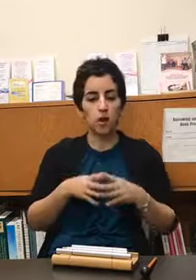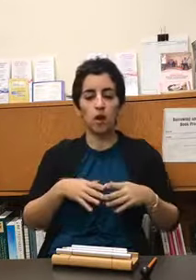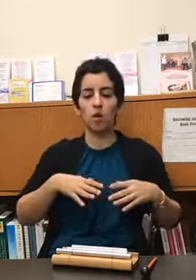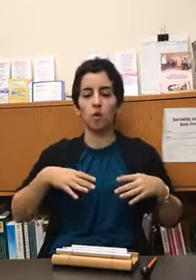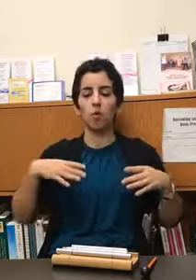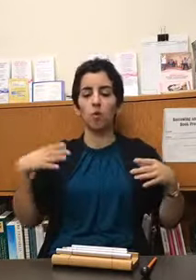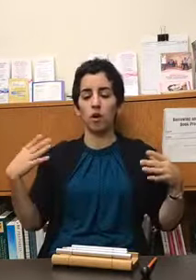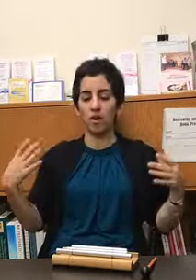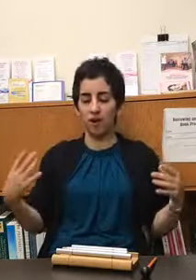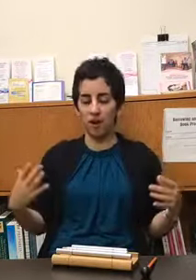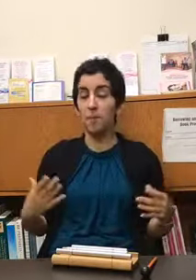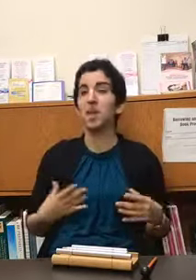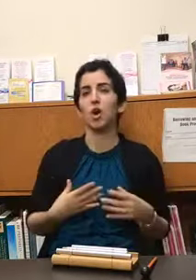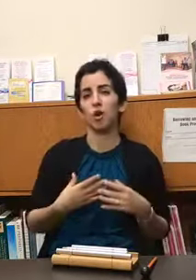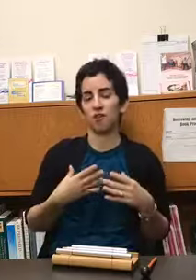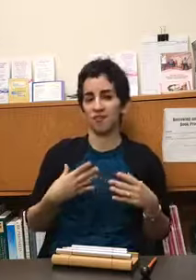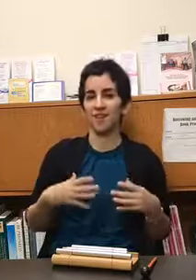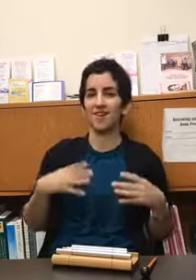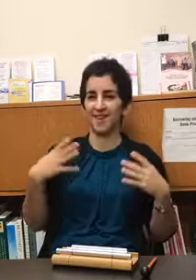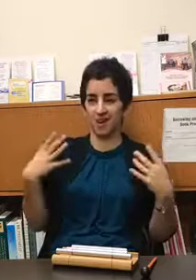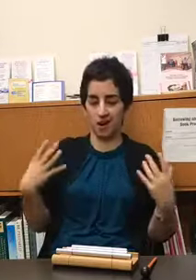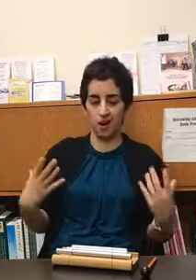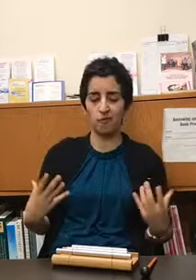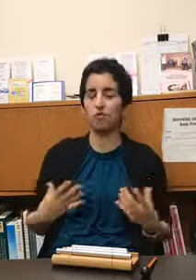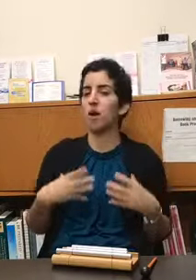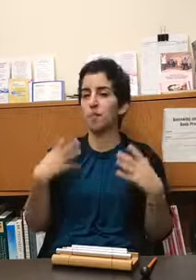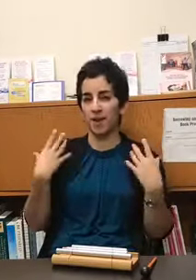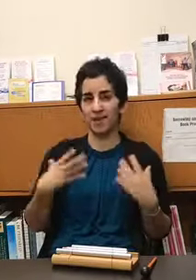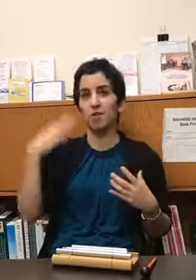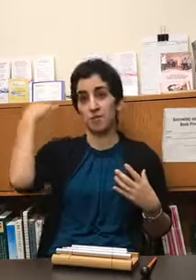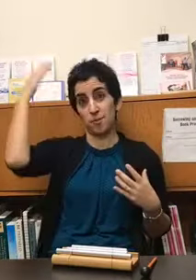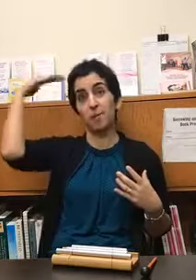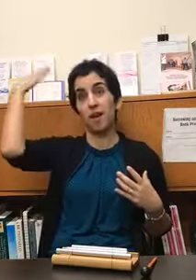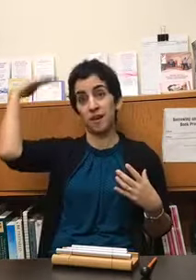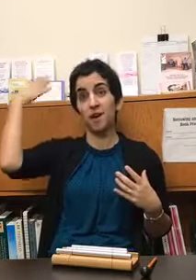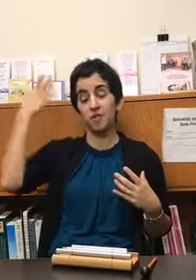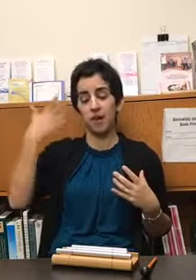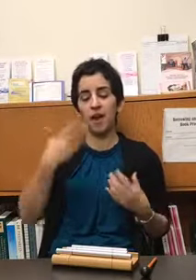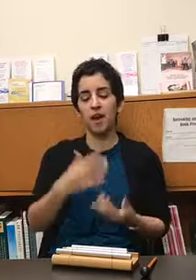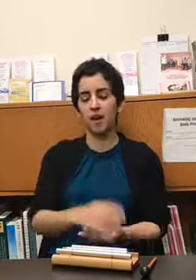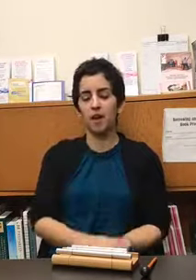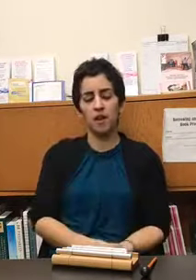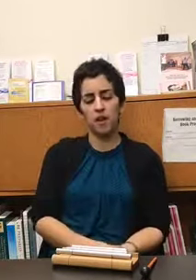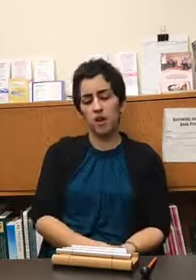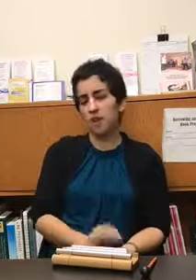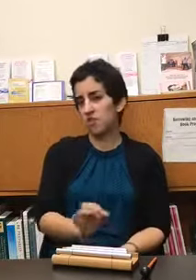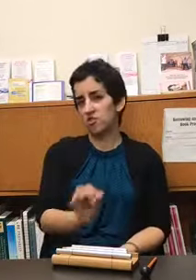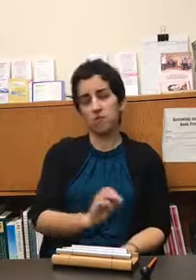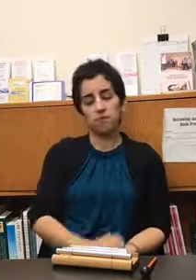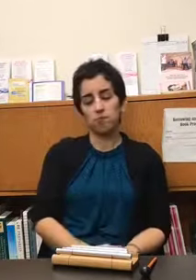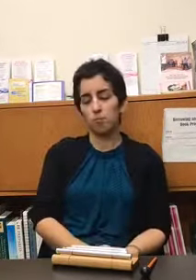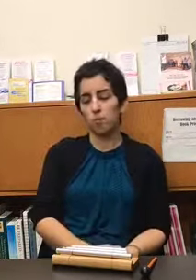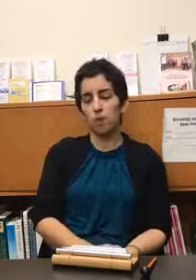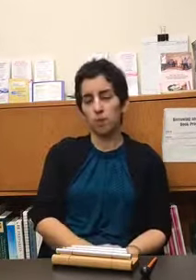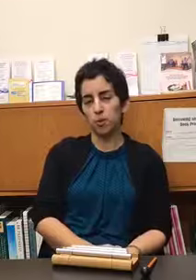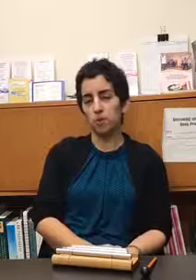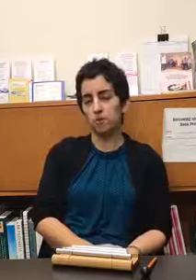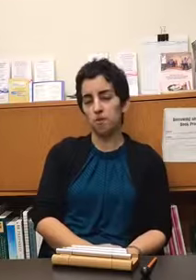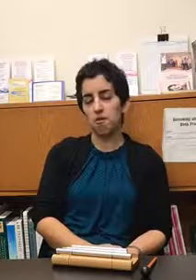oh i'm here like i drop back down into my body out of my head and that's just a good place to start